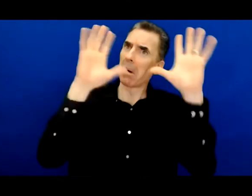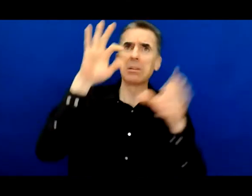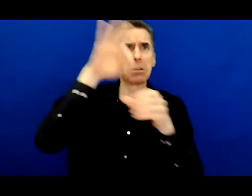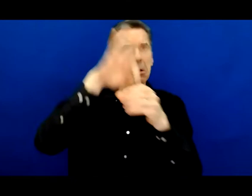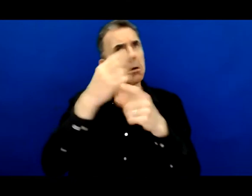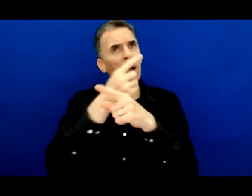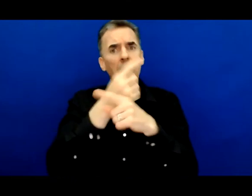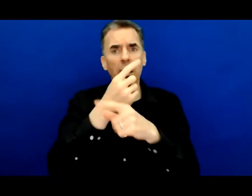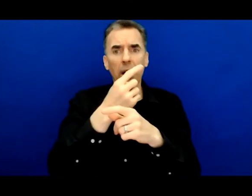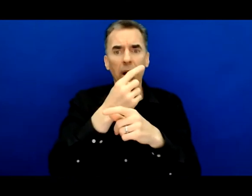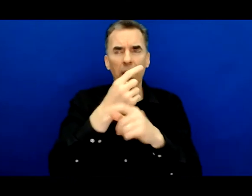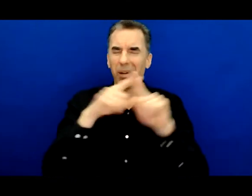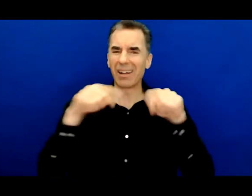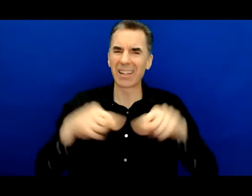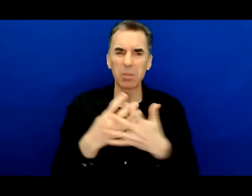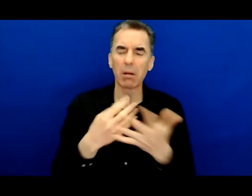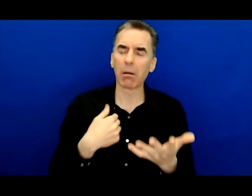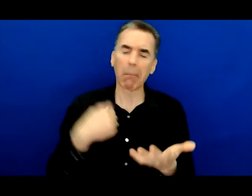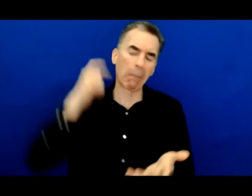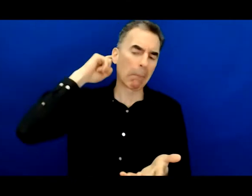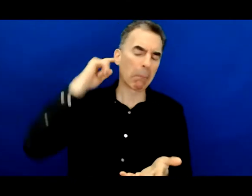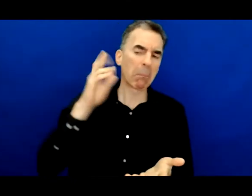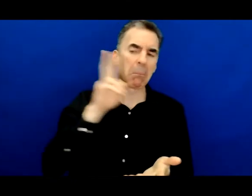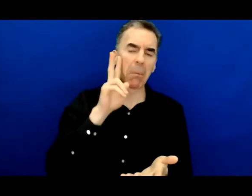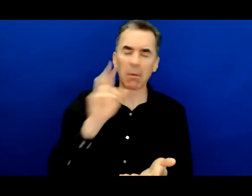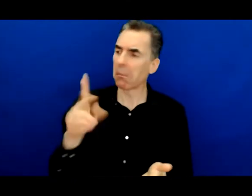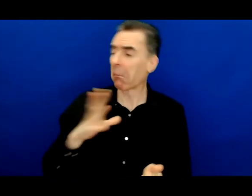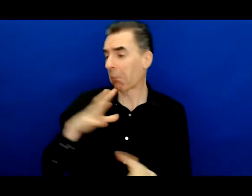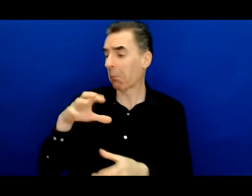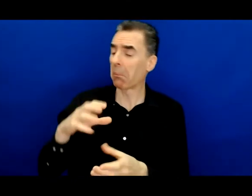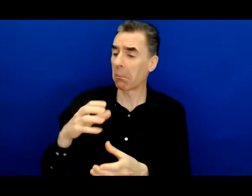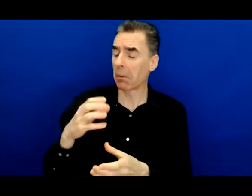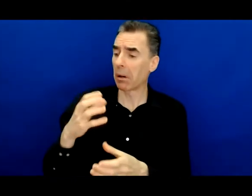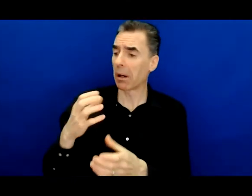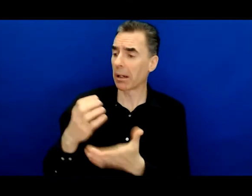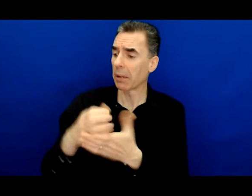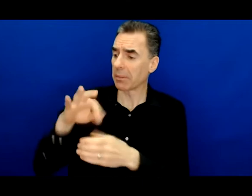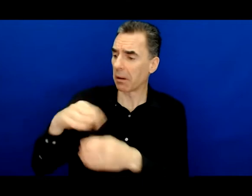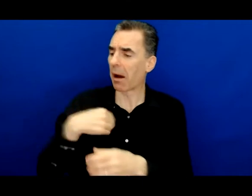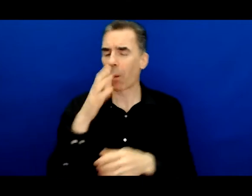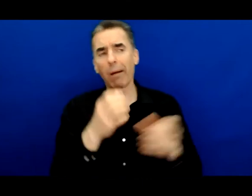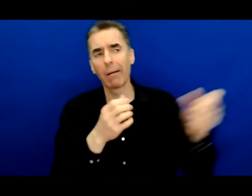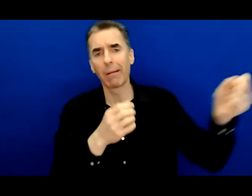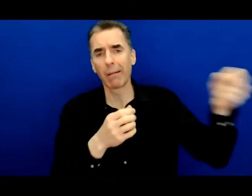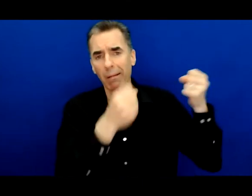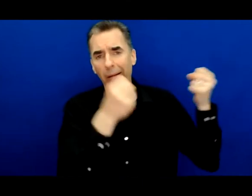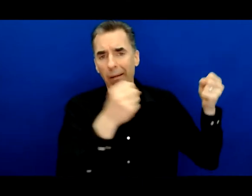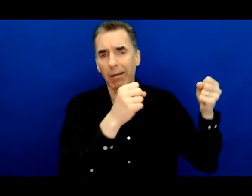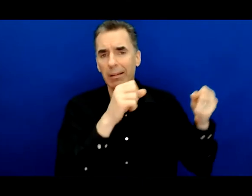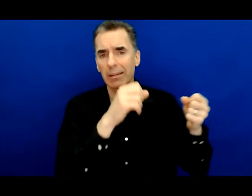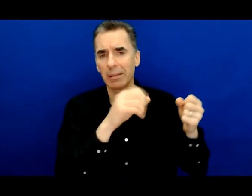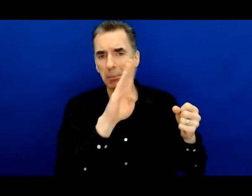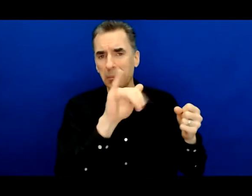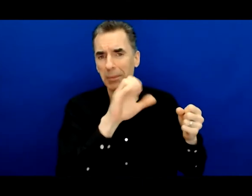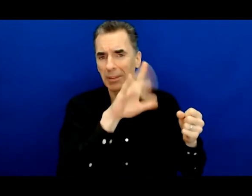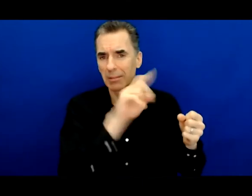So I decided to just play along. Yeah, Arthur, a cup of tea would be great. I'll grab some biscuits from the cupboard. I was certain that he was